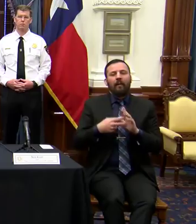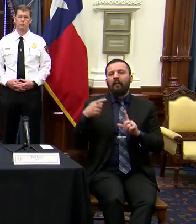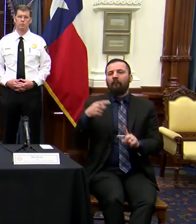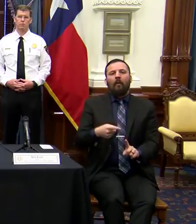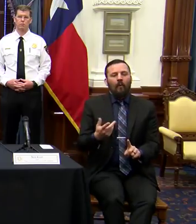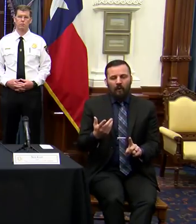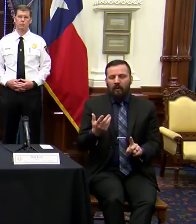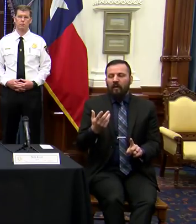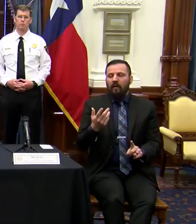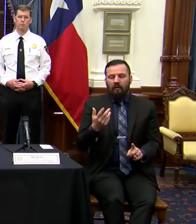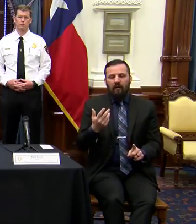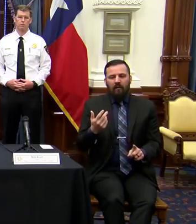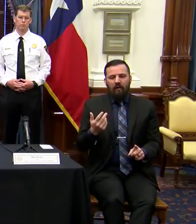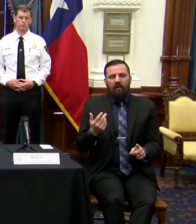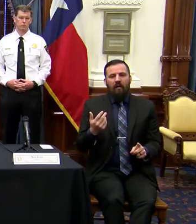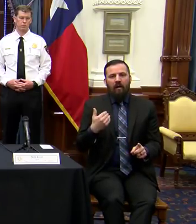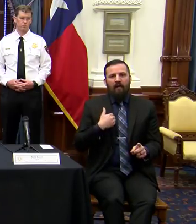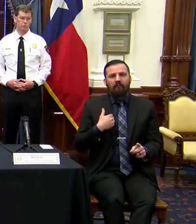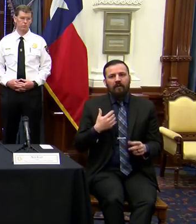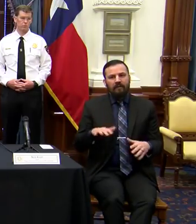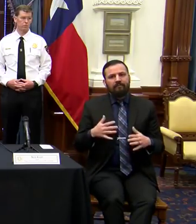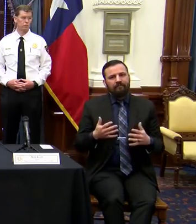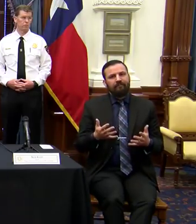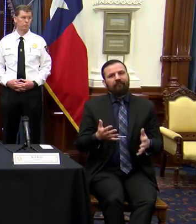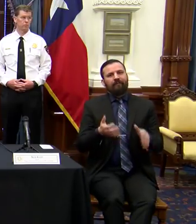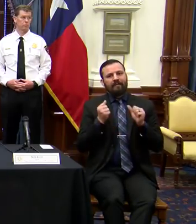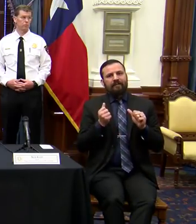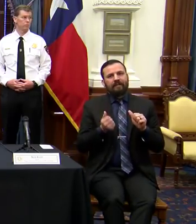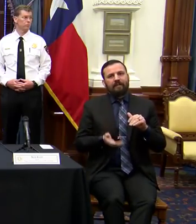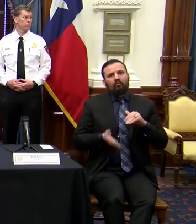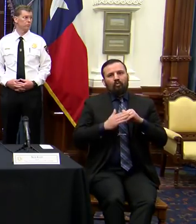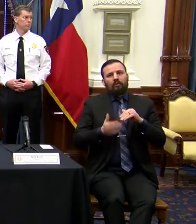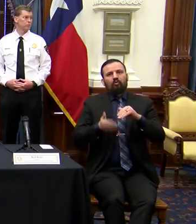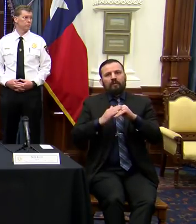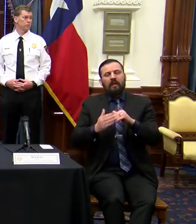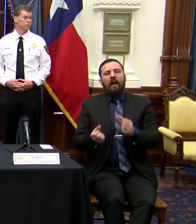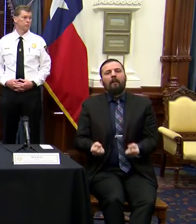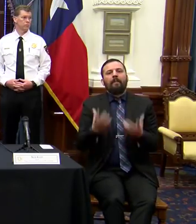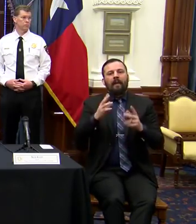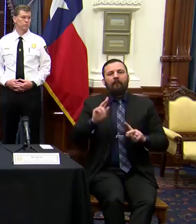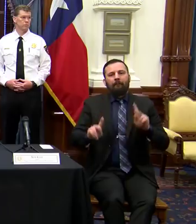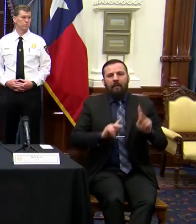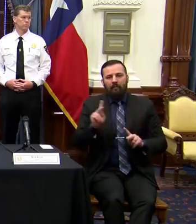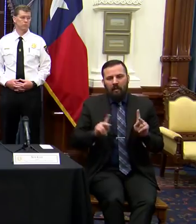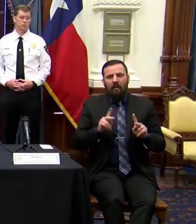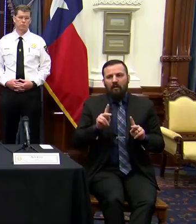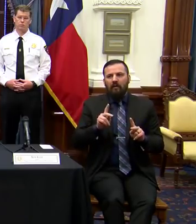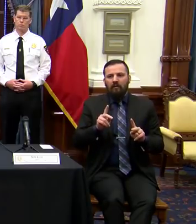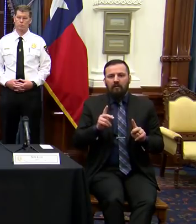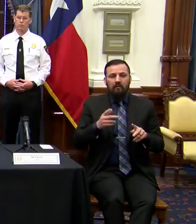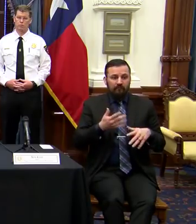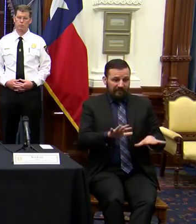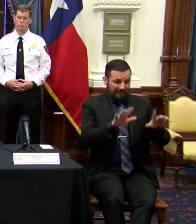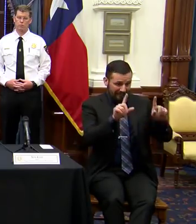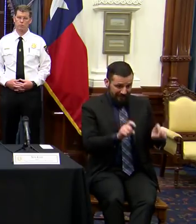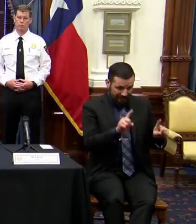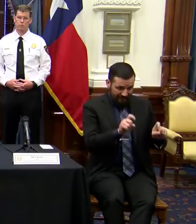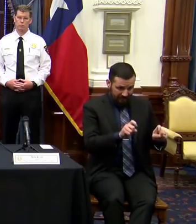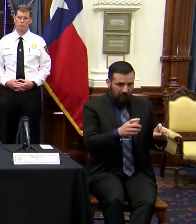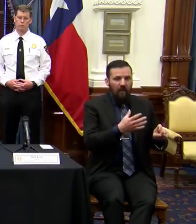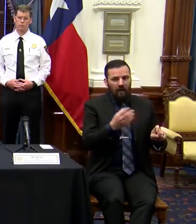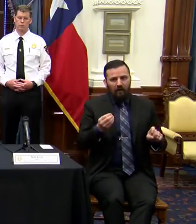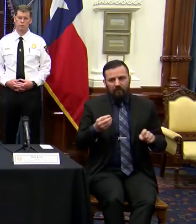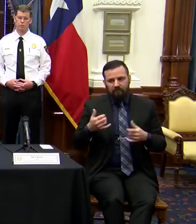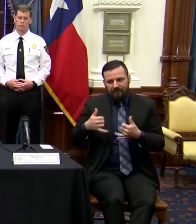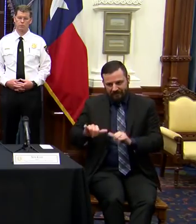is a rapid increase in the number of people who have been tested and are